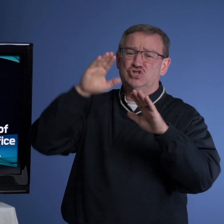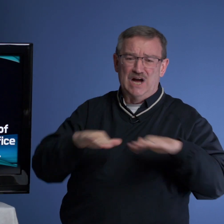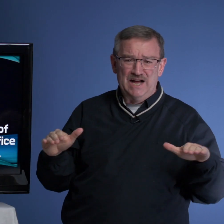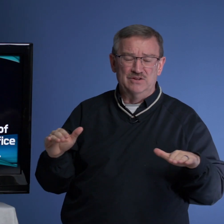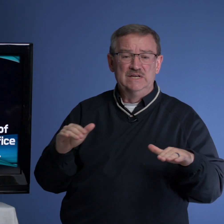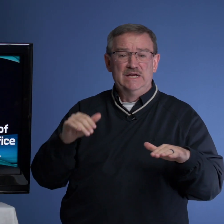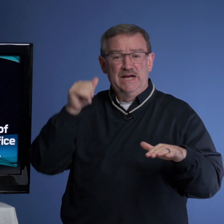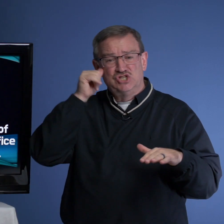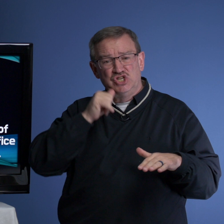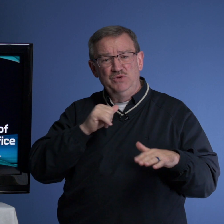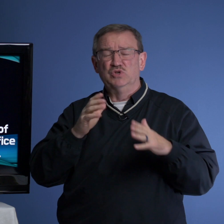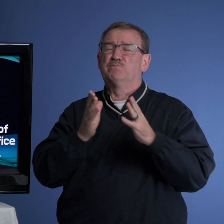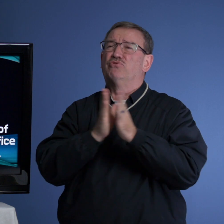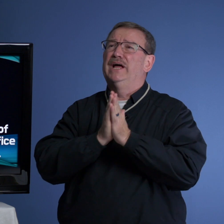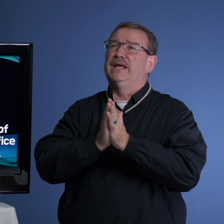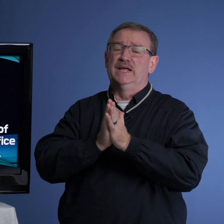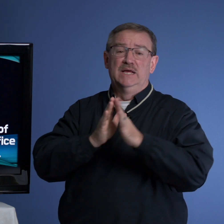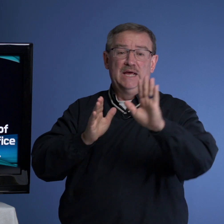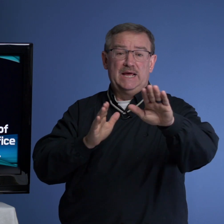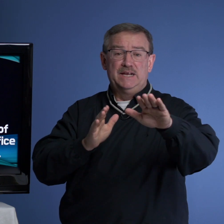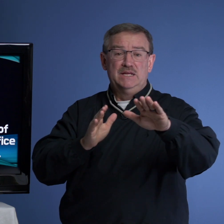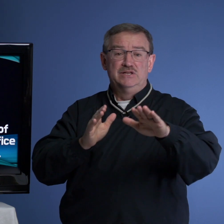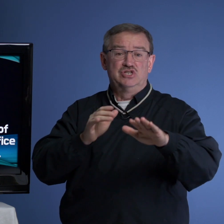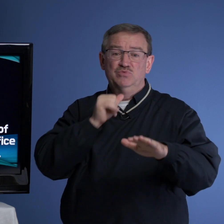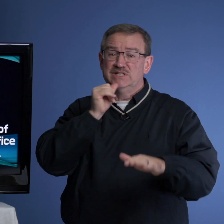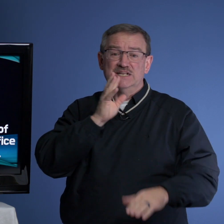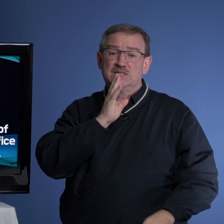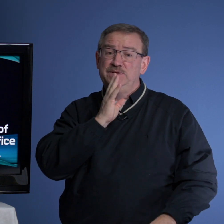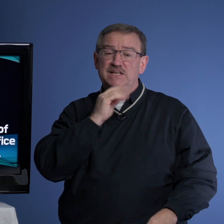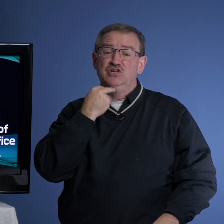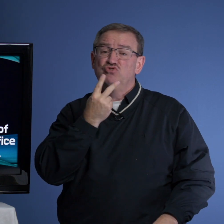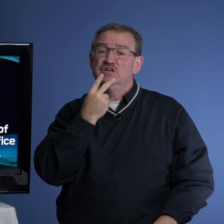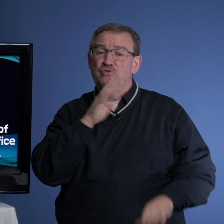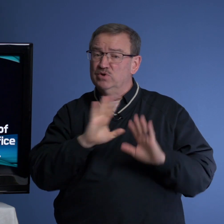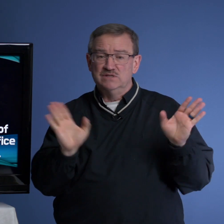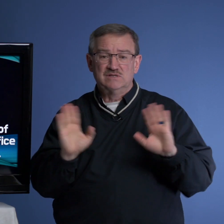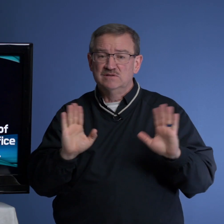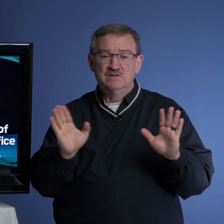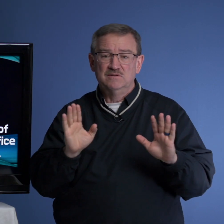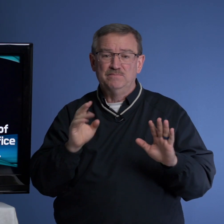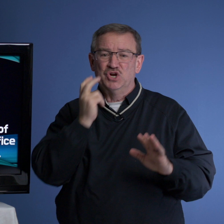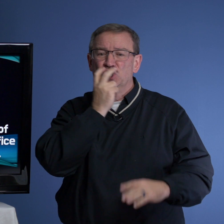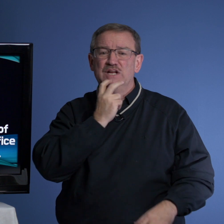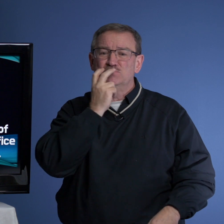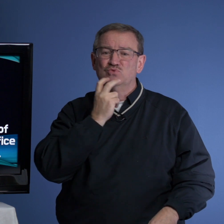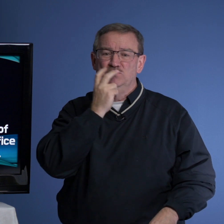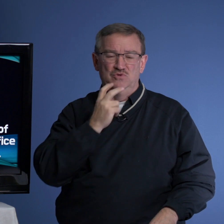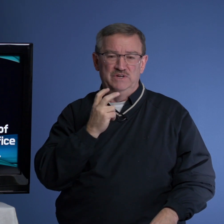child. And she was praying. And she was not speaking using voice. But her lips were moving.